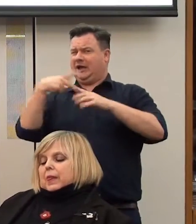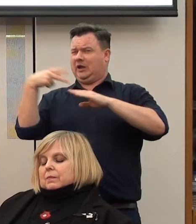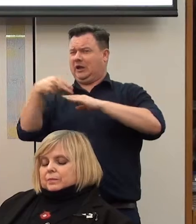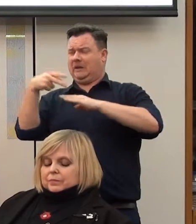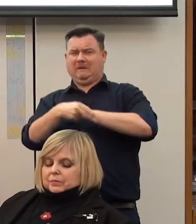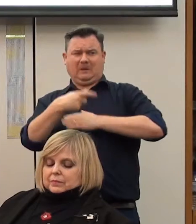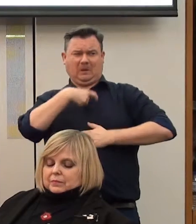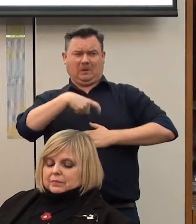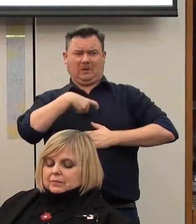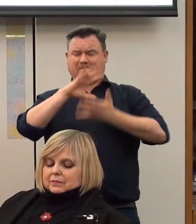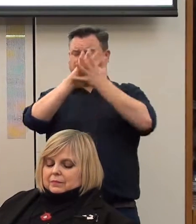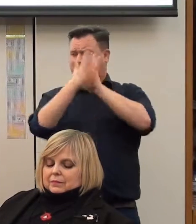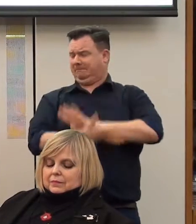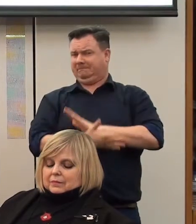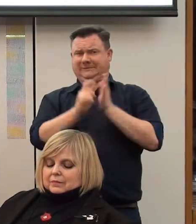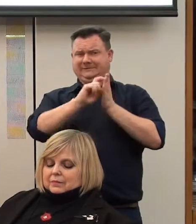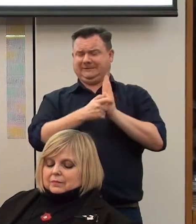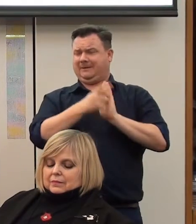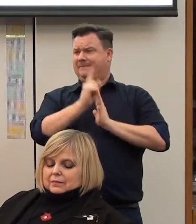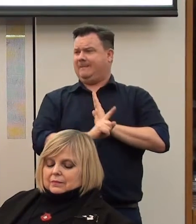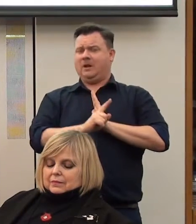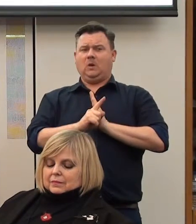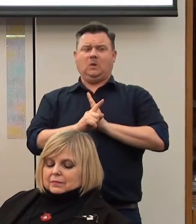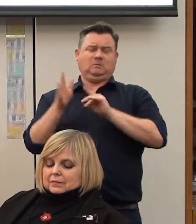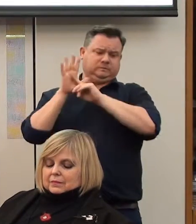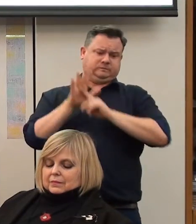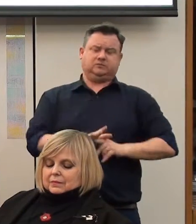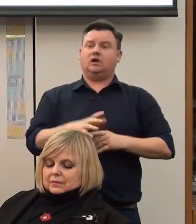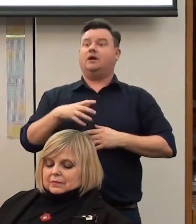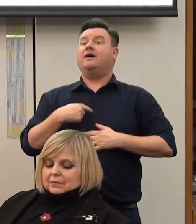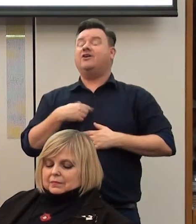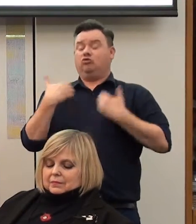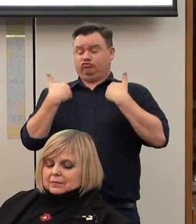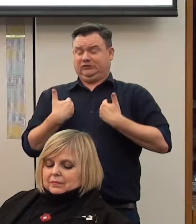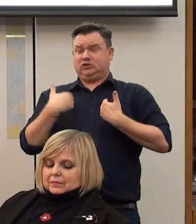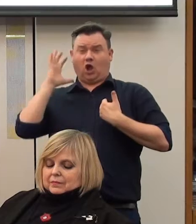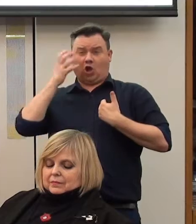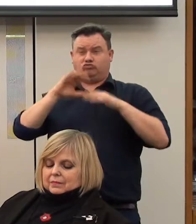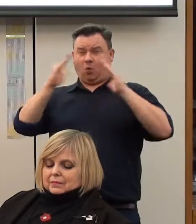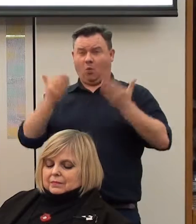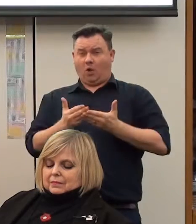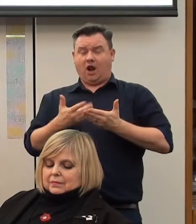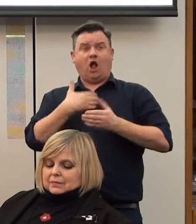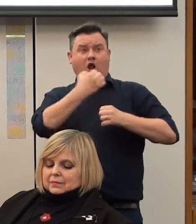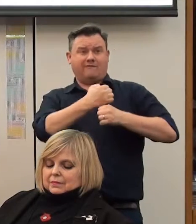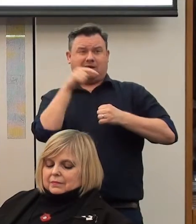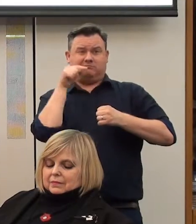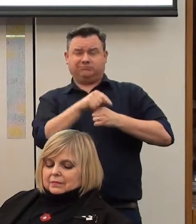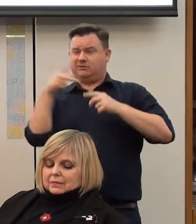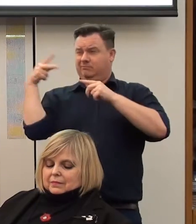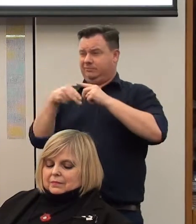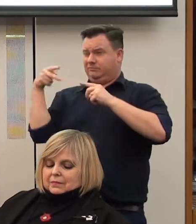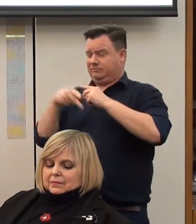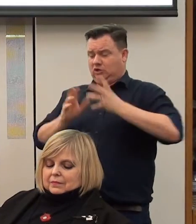catastrophe for disabled people. How shocking that in one of the richest countries in the world, we have a government that's cutting